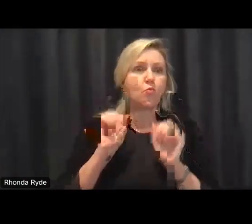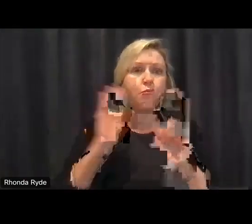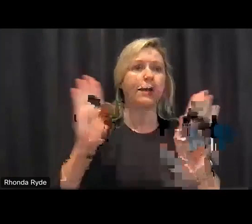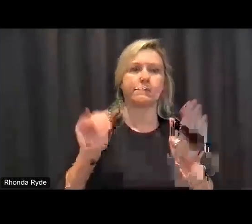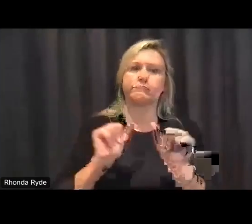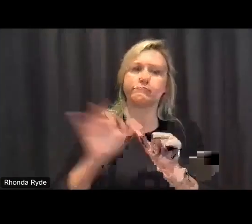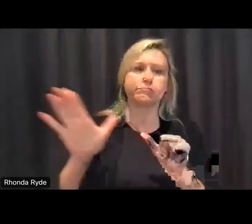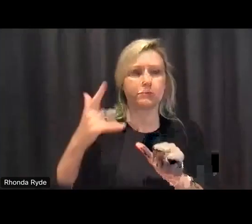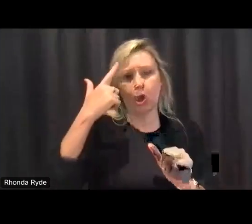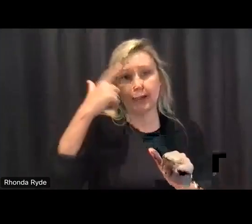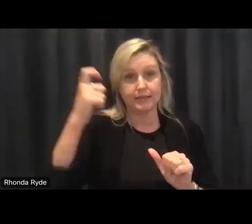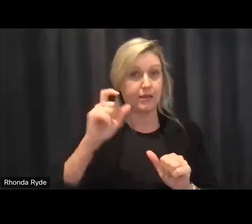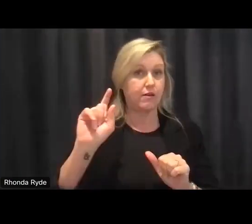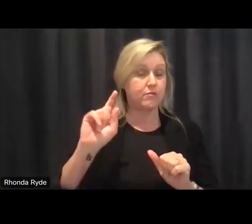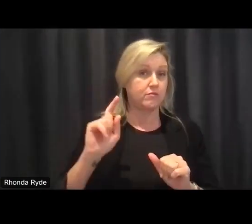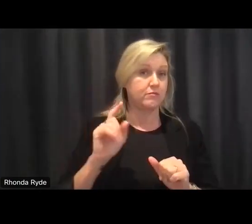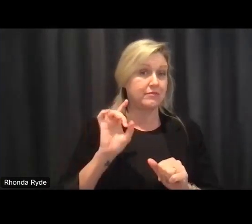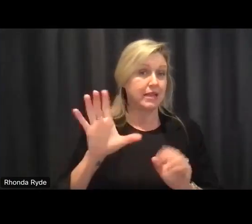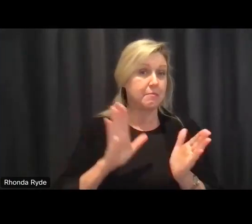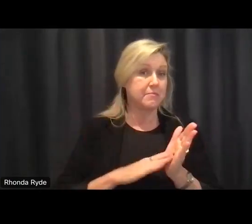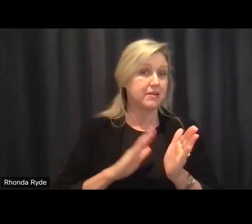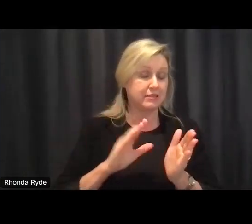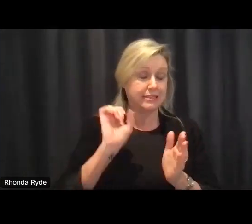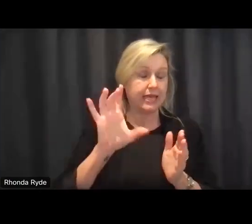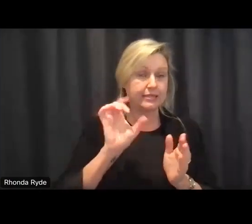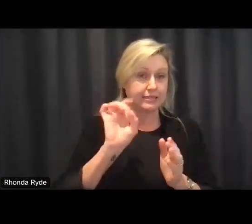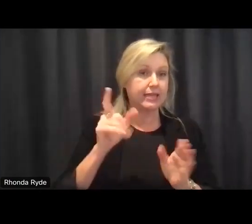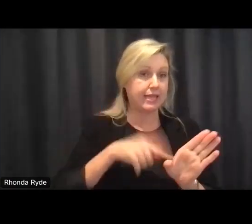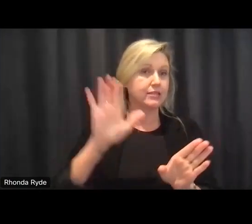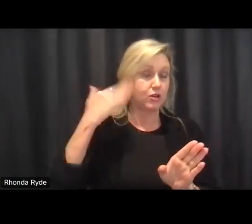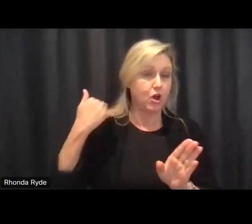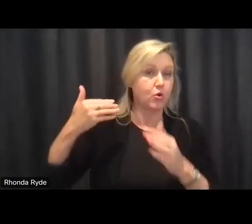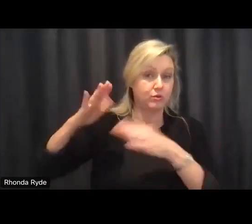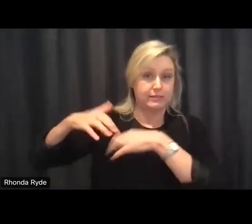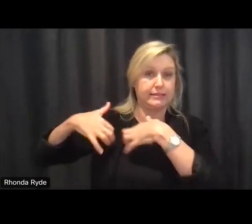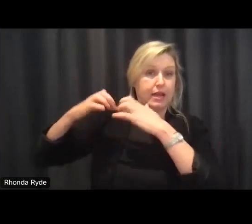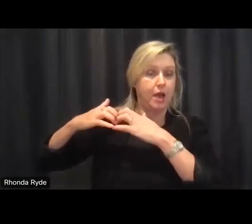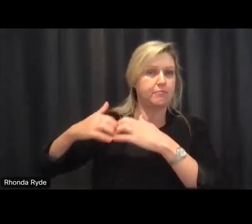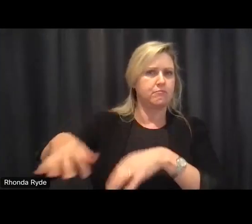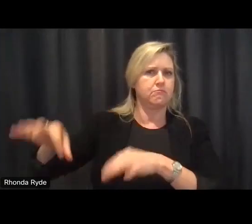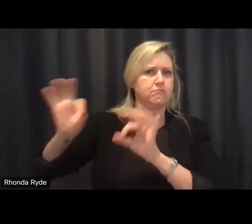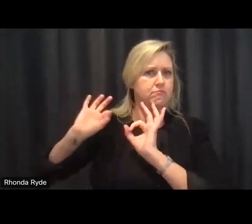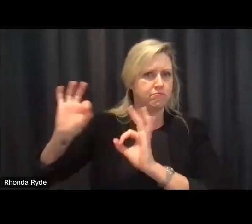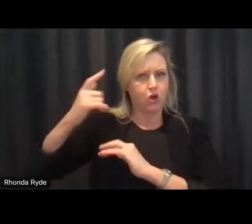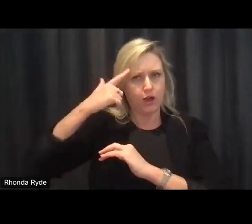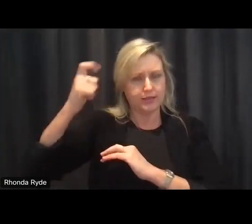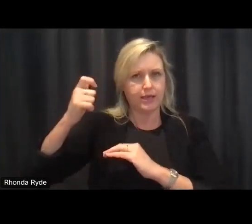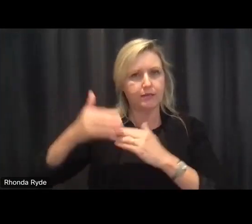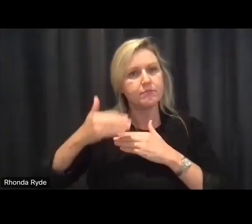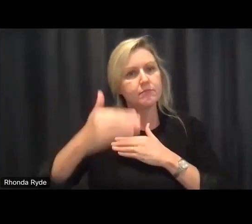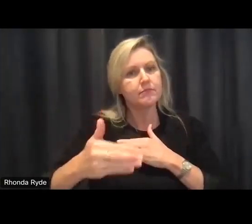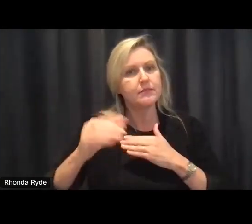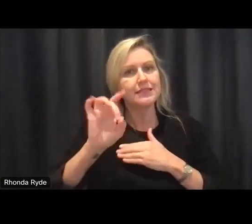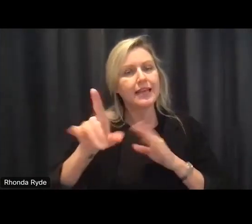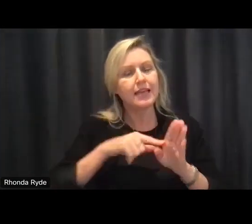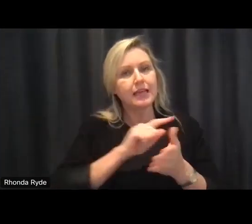supports over half a million people and my guess is if you're joining this um webinar today you